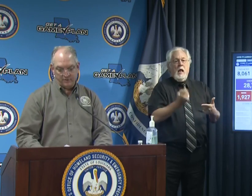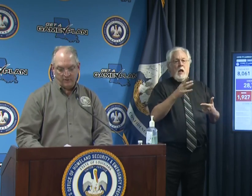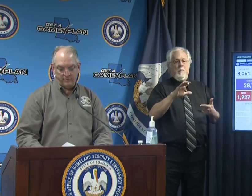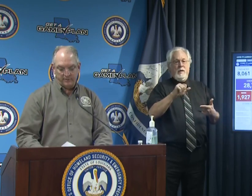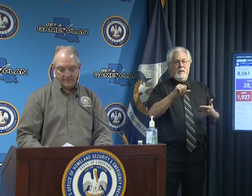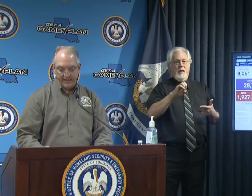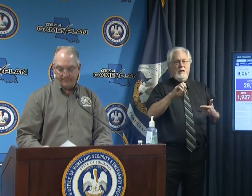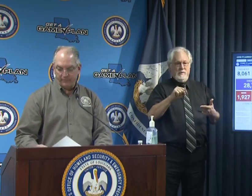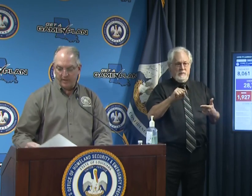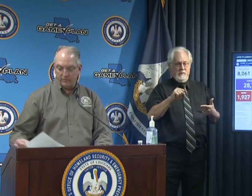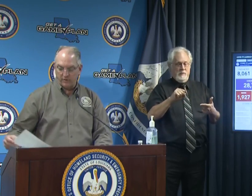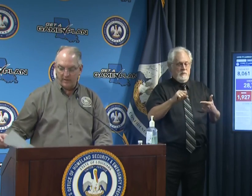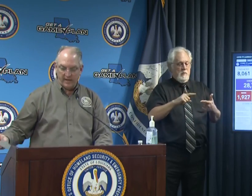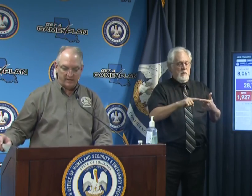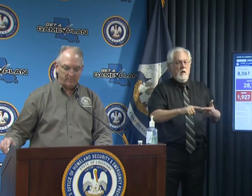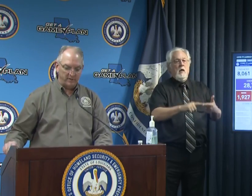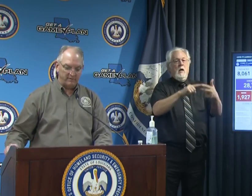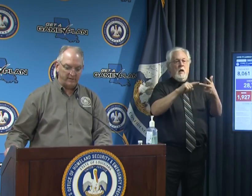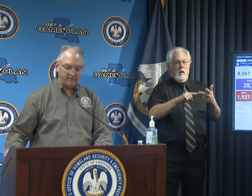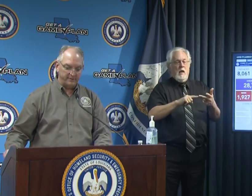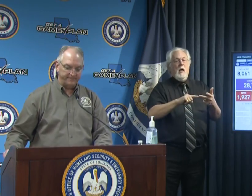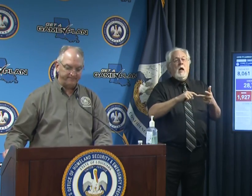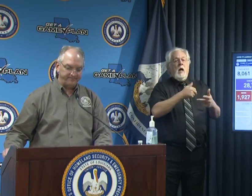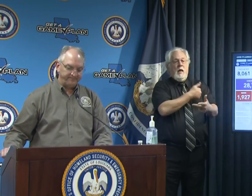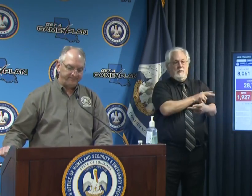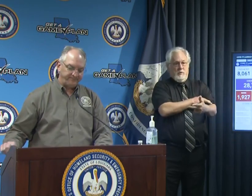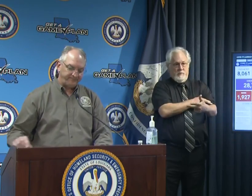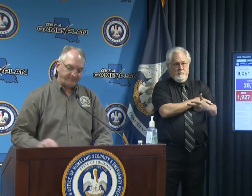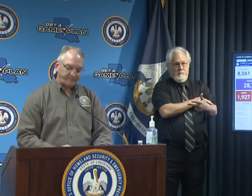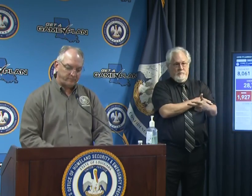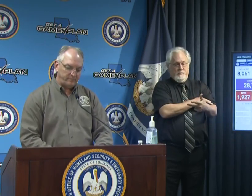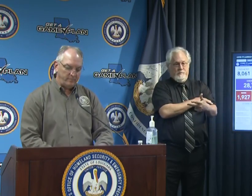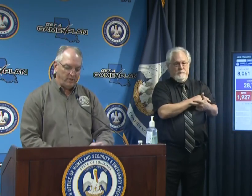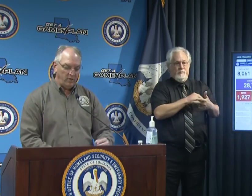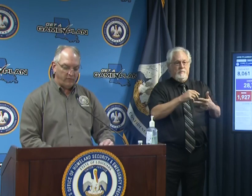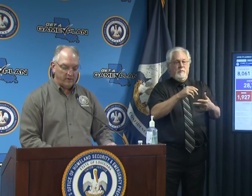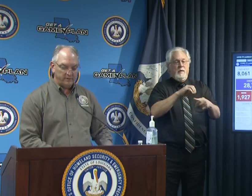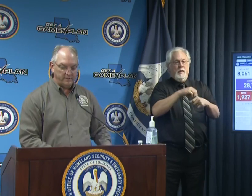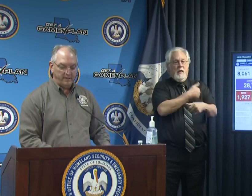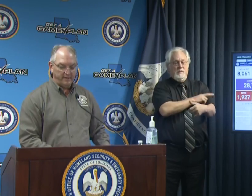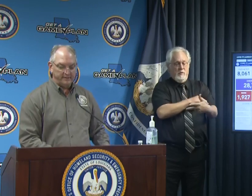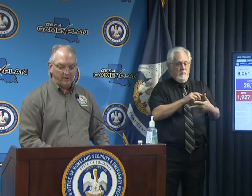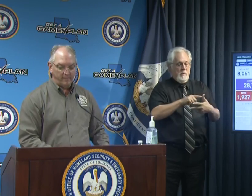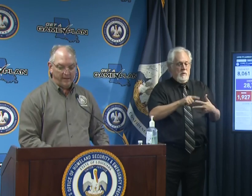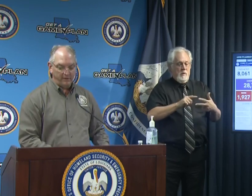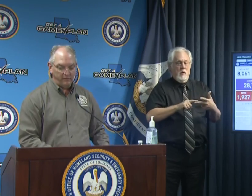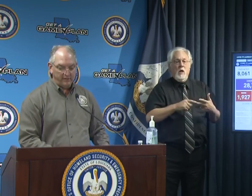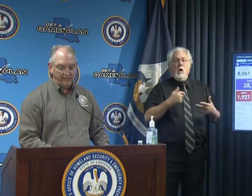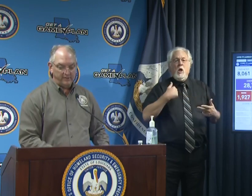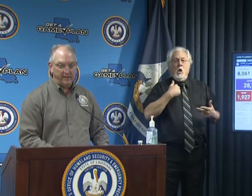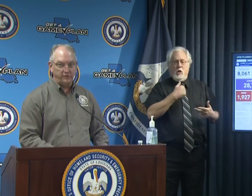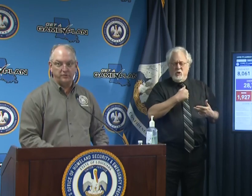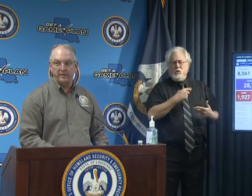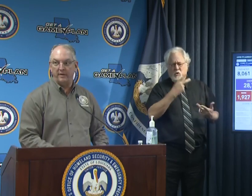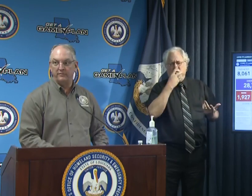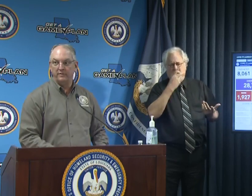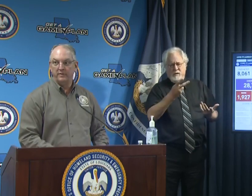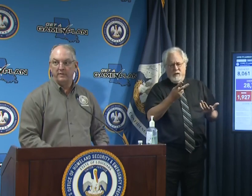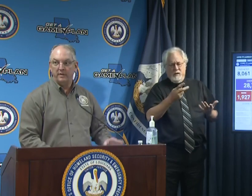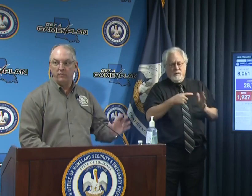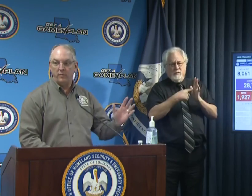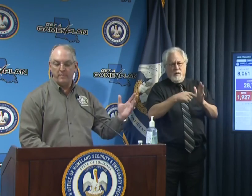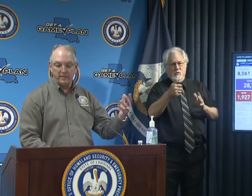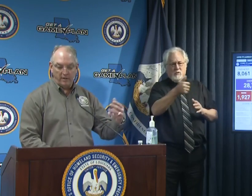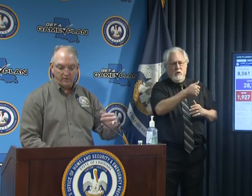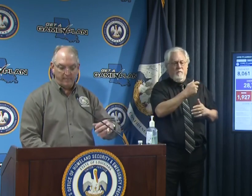cases across the state and certainly hospitalizations you've heard us talk about and you've seen signs yourselves